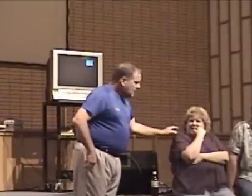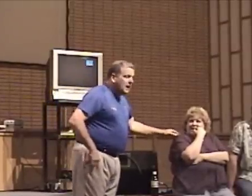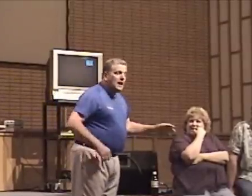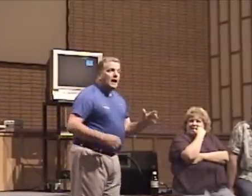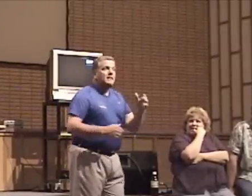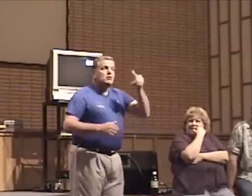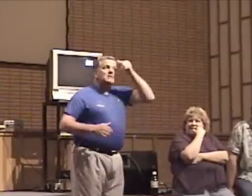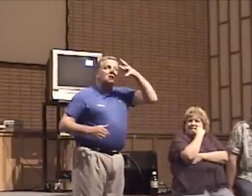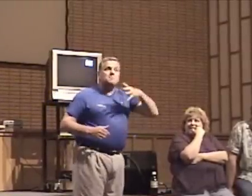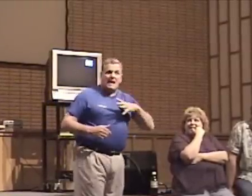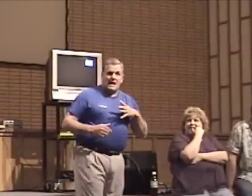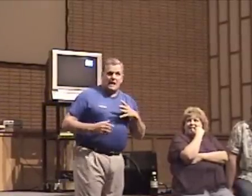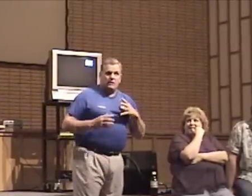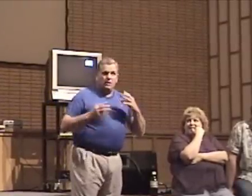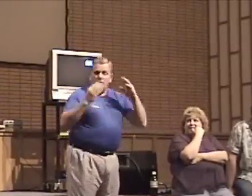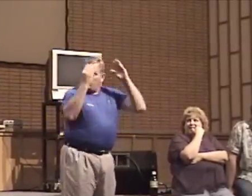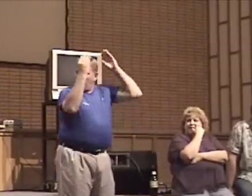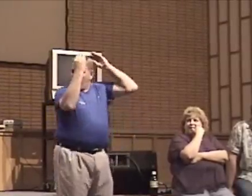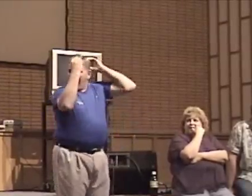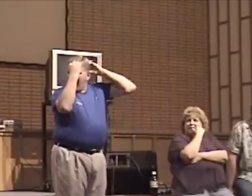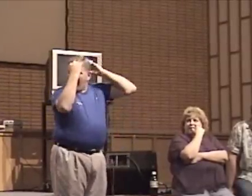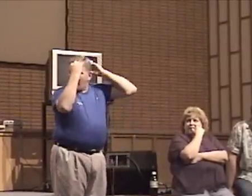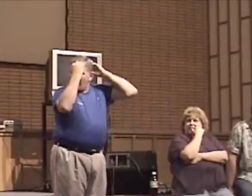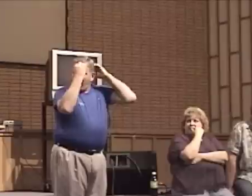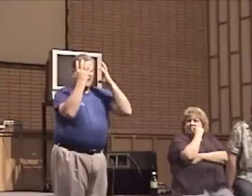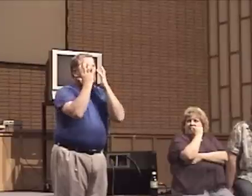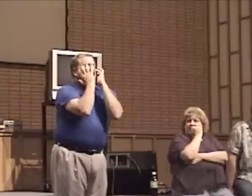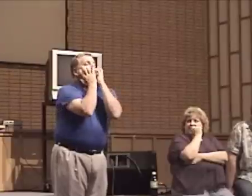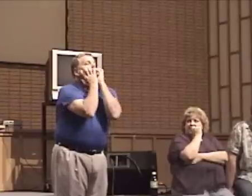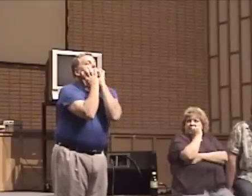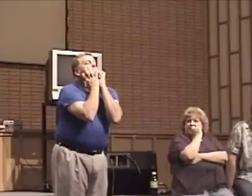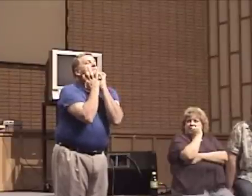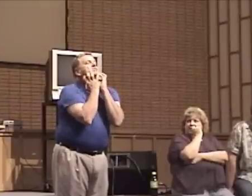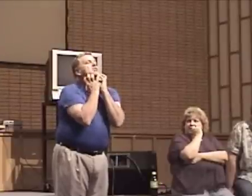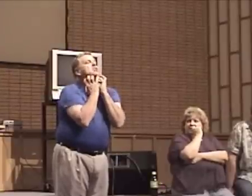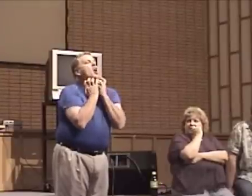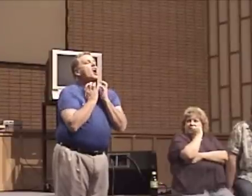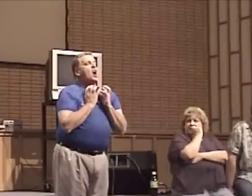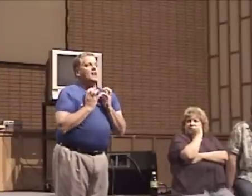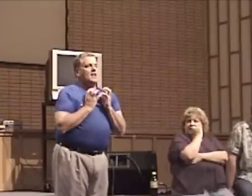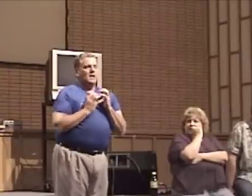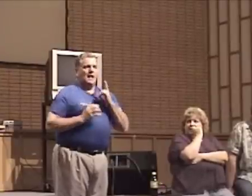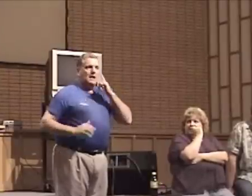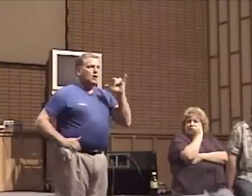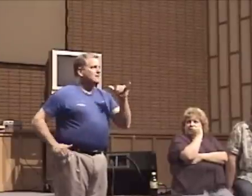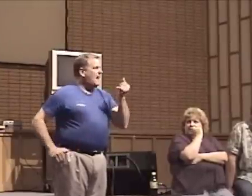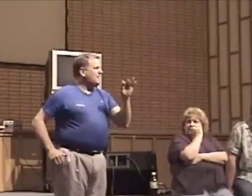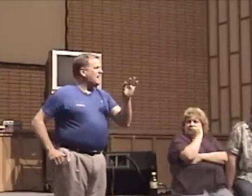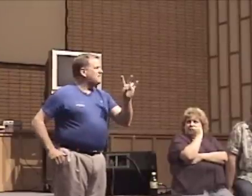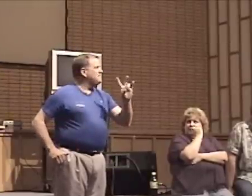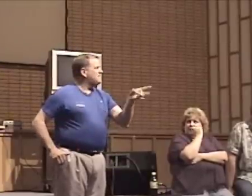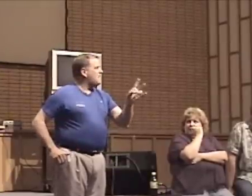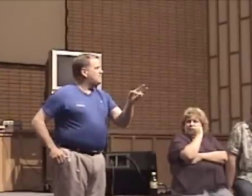And here's the man, with the hat on, and the beard on. He looks like 1950.